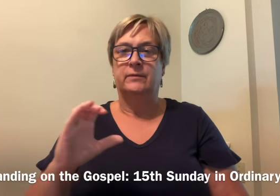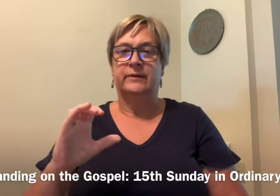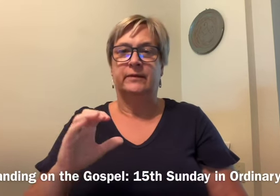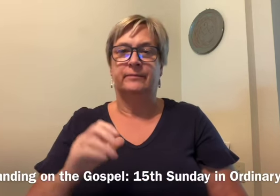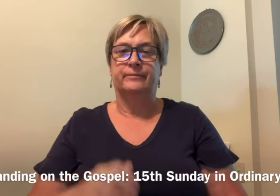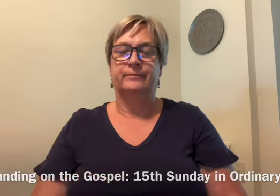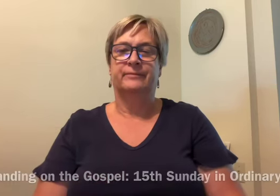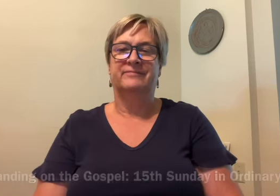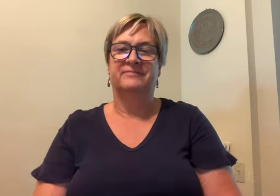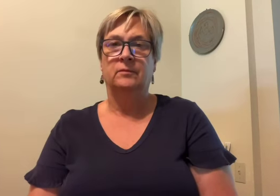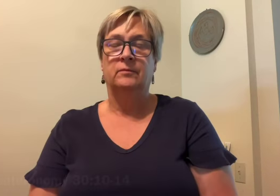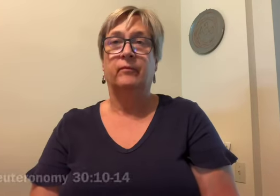Ordinary Time.